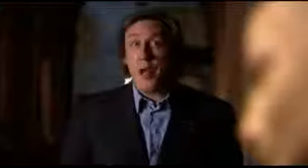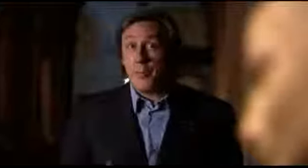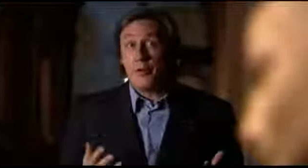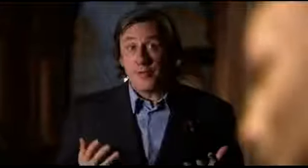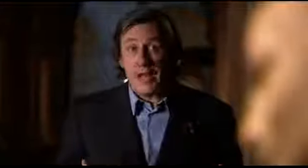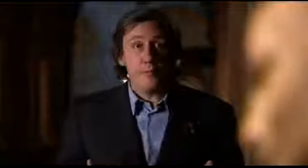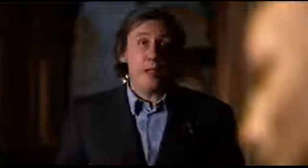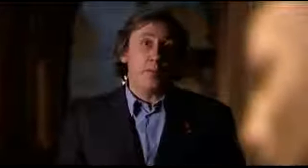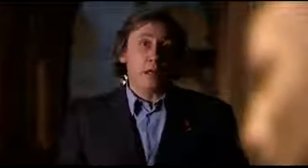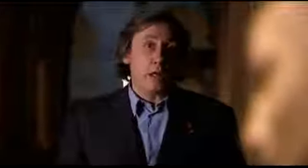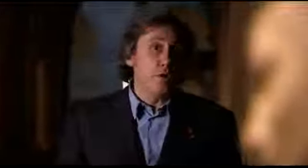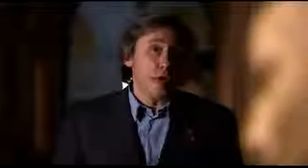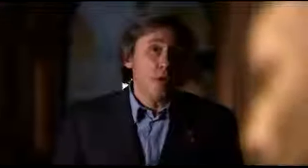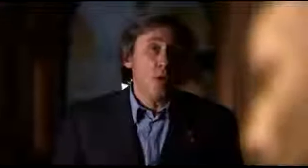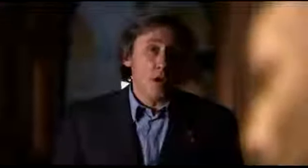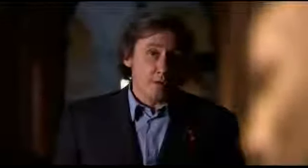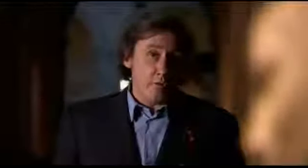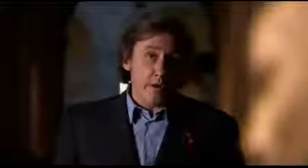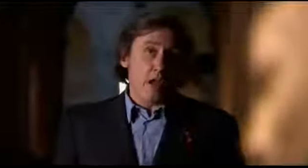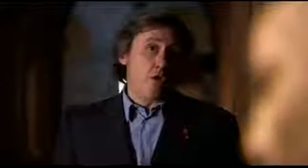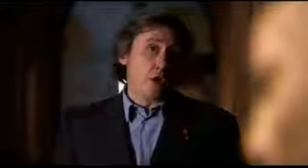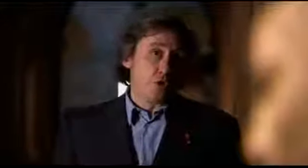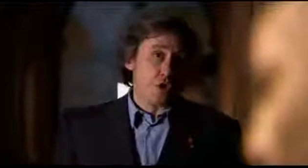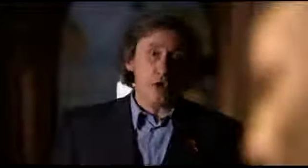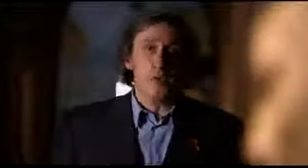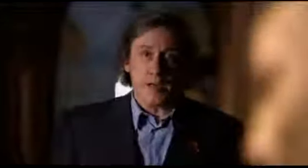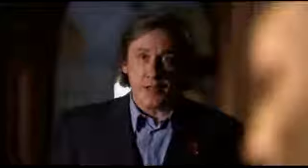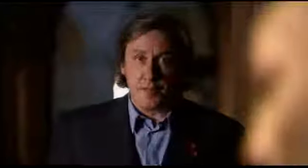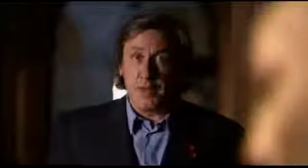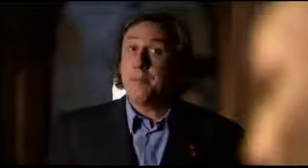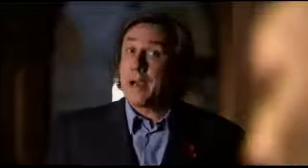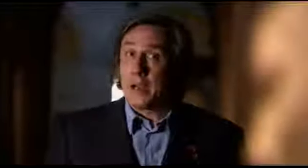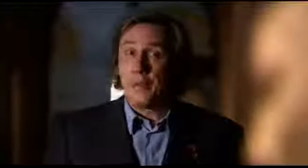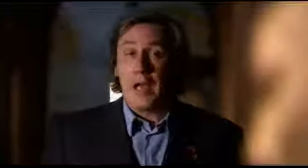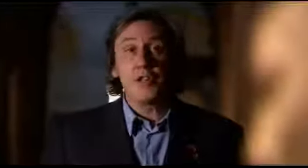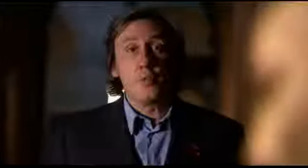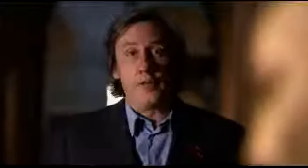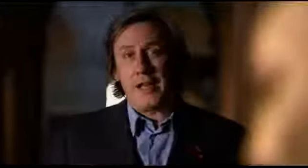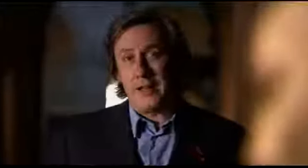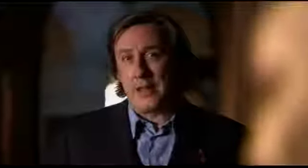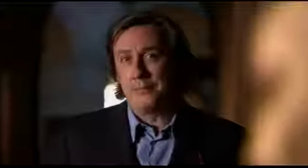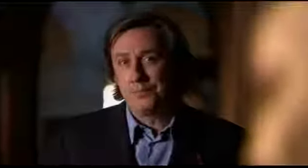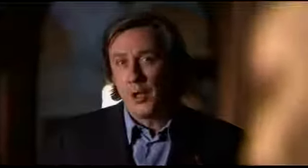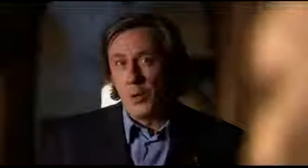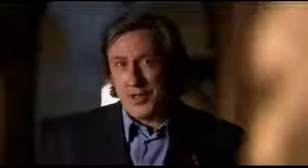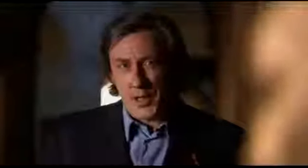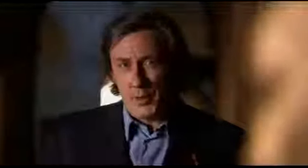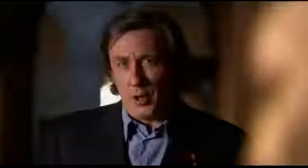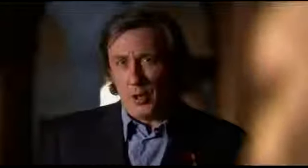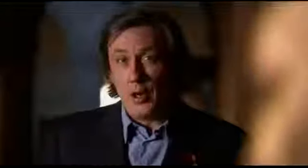a number of deaf people, including one of our very own culture show directors, Billy Maga, and his wife Kathy. We sent them along